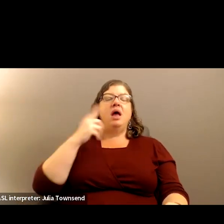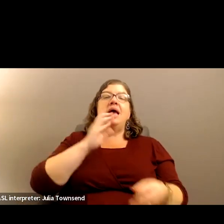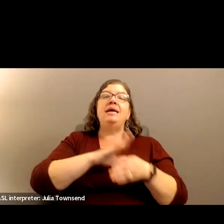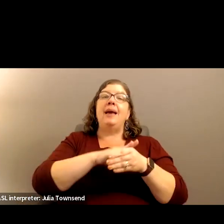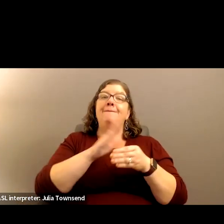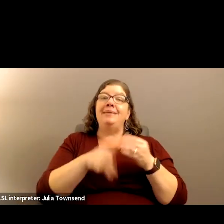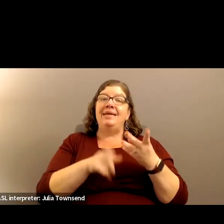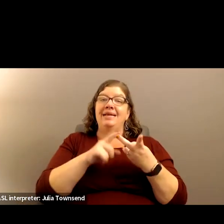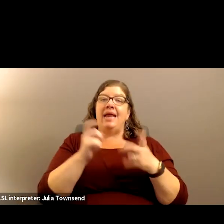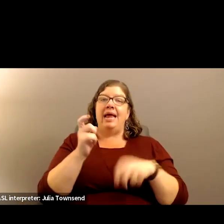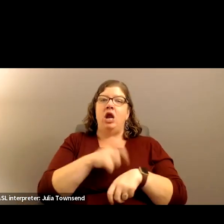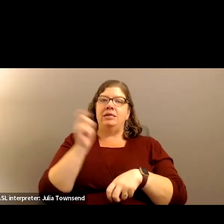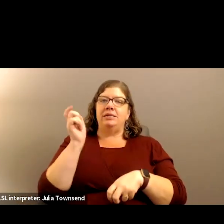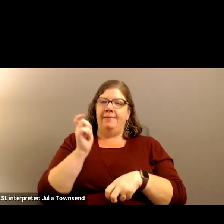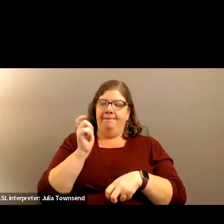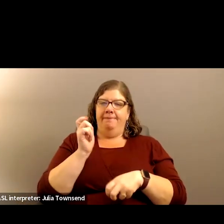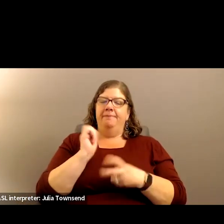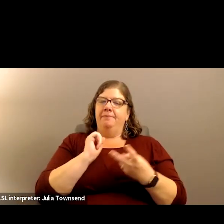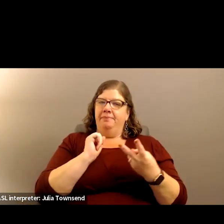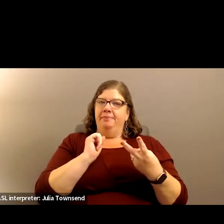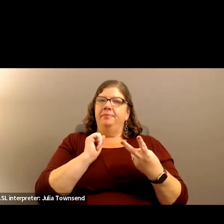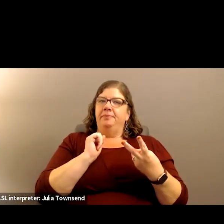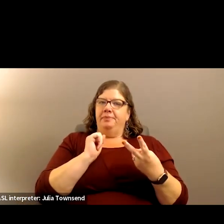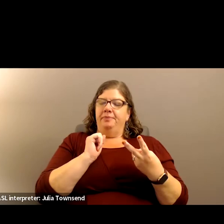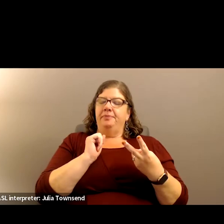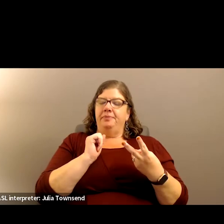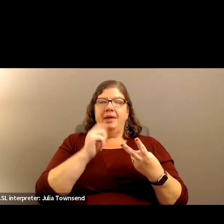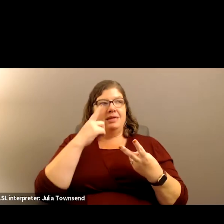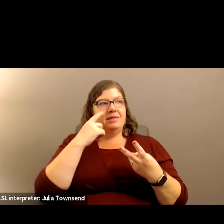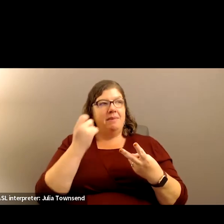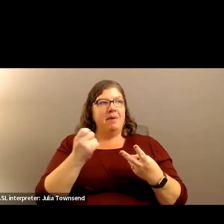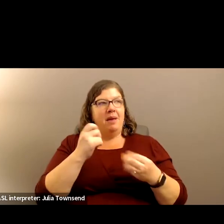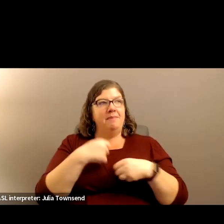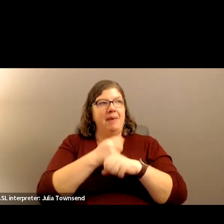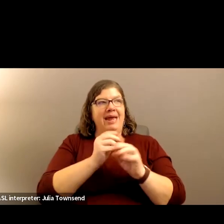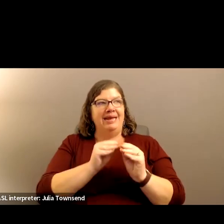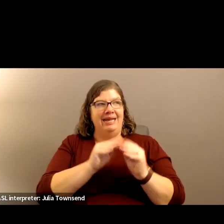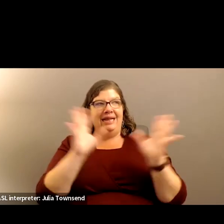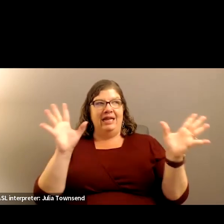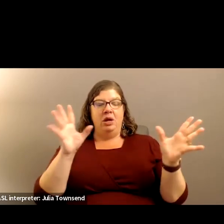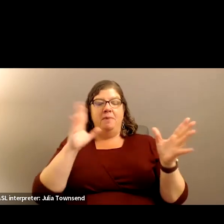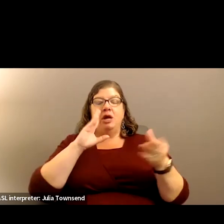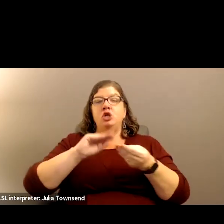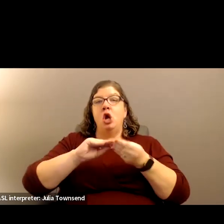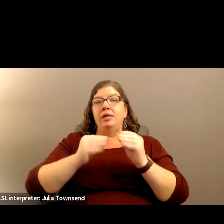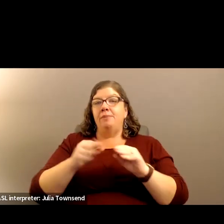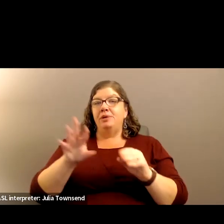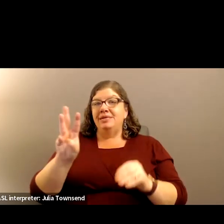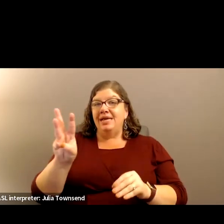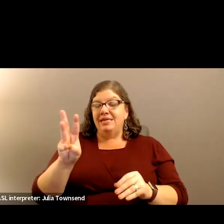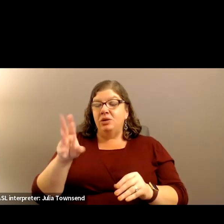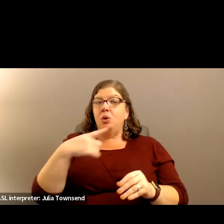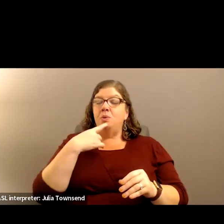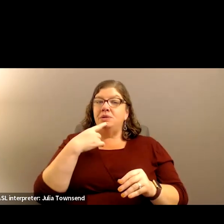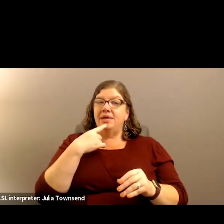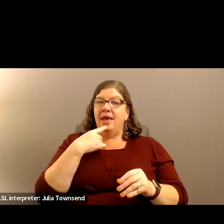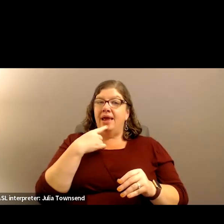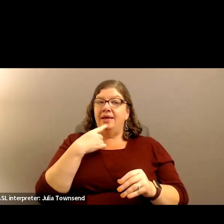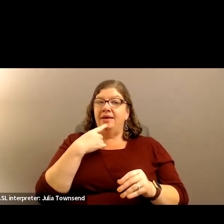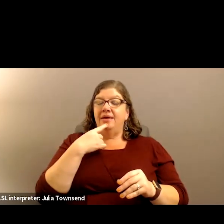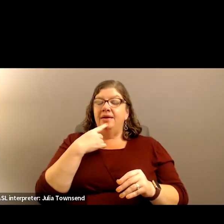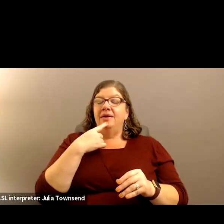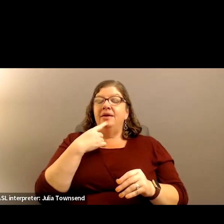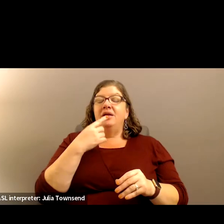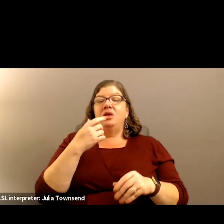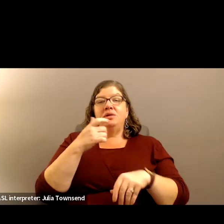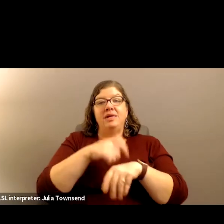and on time. Because, yeah, I'm all about moving it out and making it clear. Because in number six, we were just saying that there is